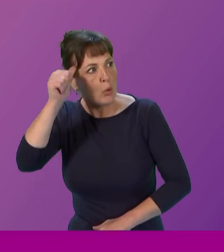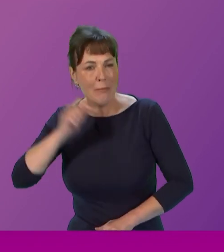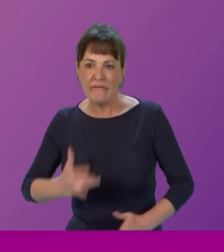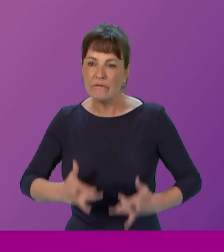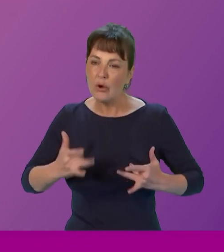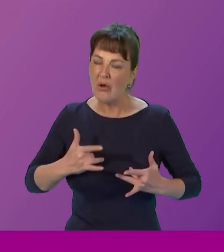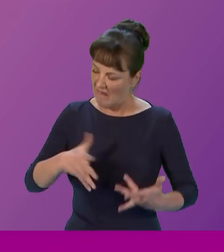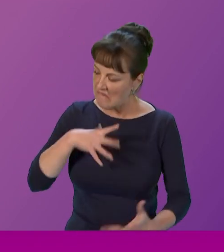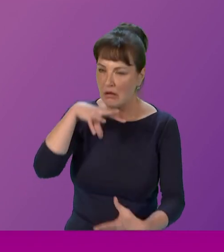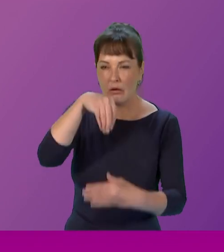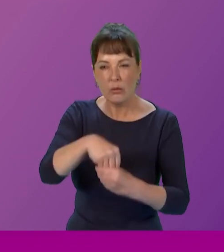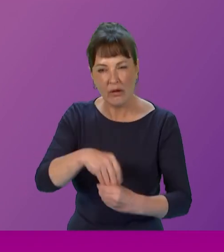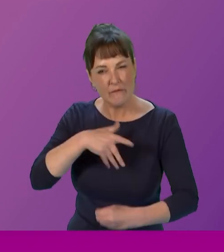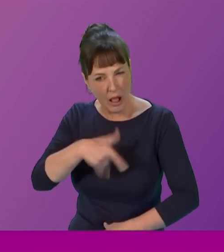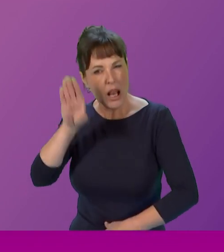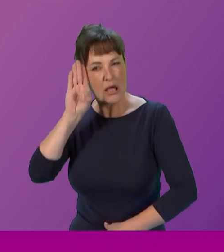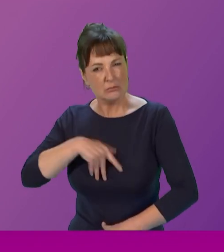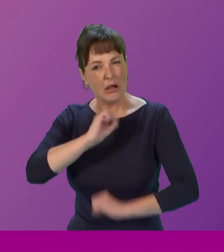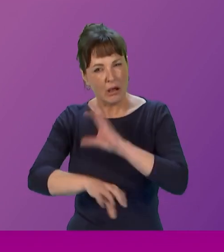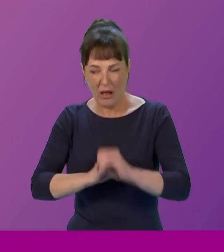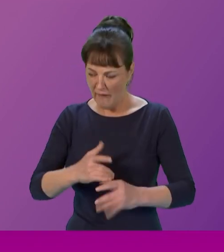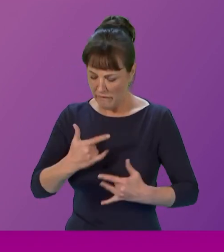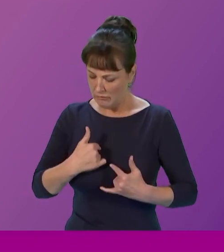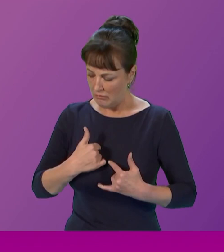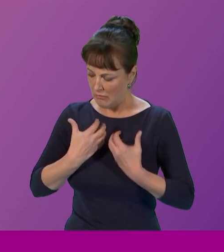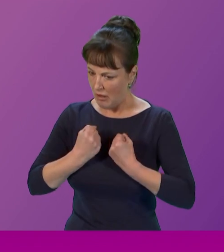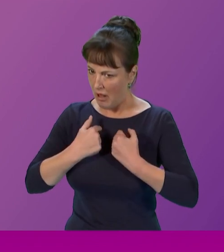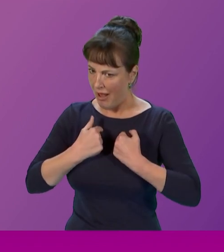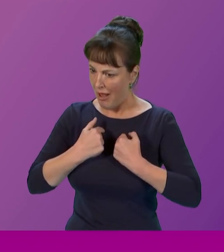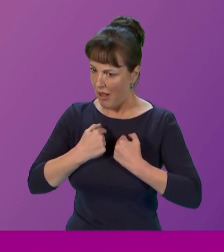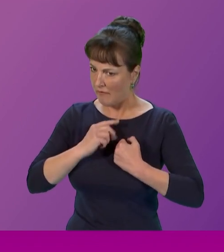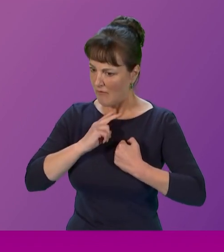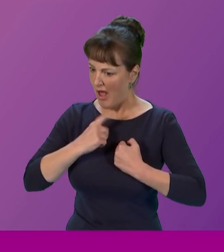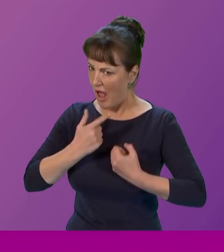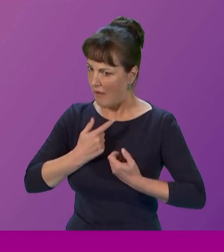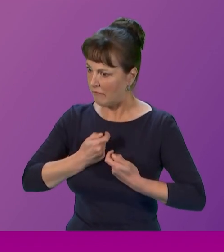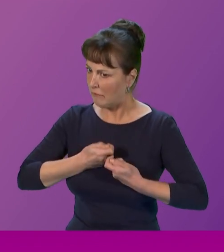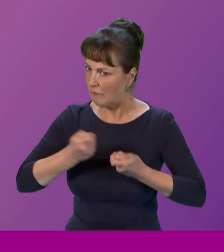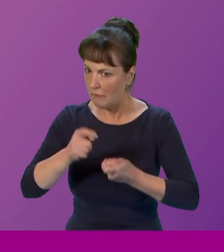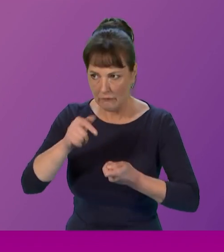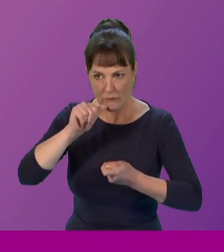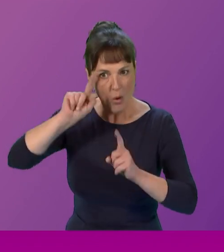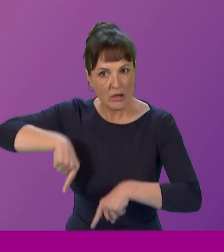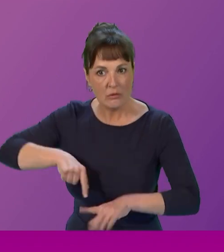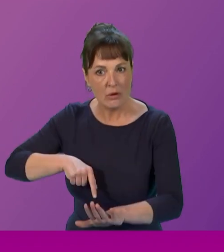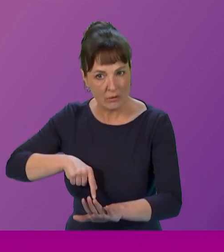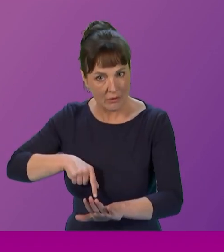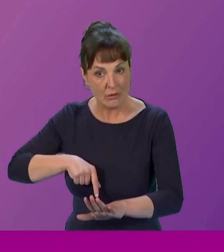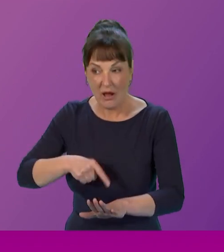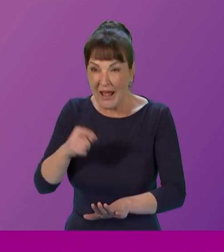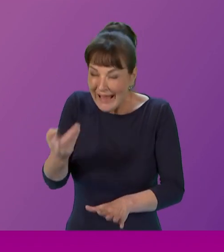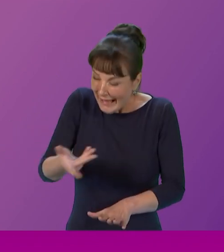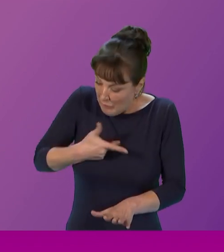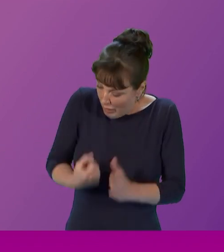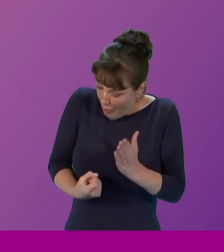listened to and it meant a great deal to me to know I had a voice that wasn't being ignored to be given such a big opportunity at this